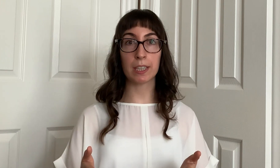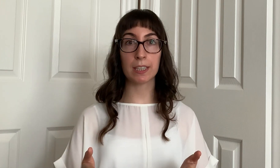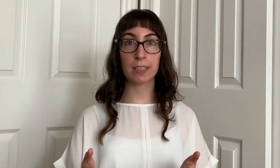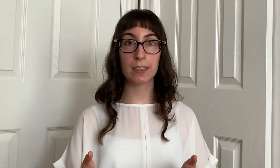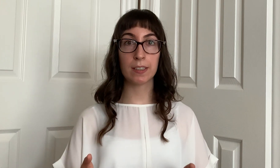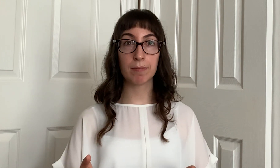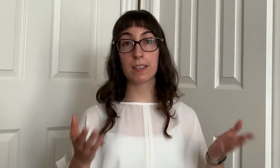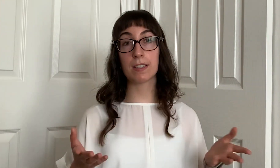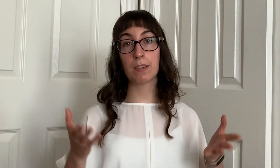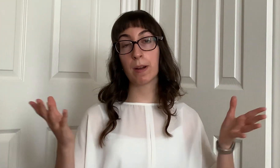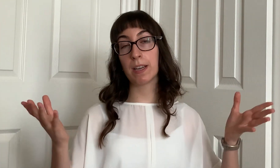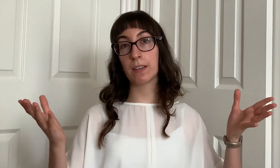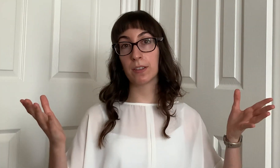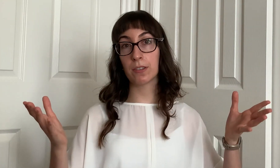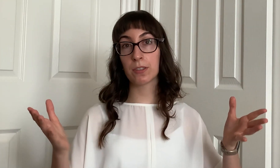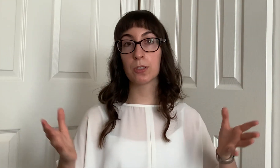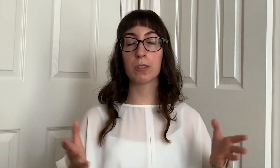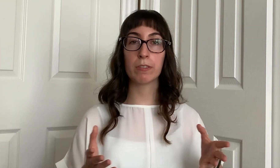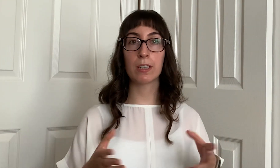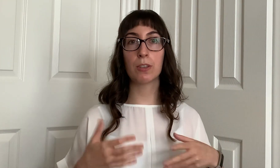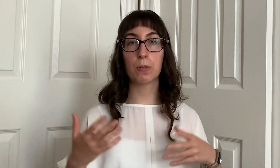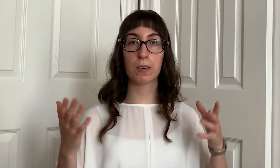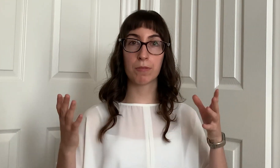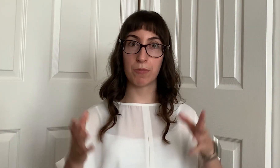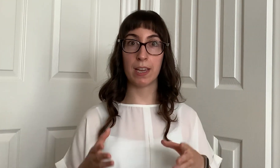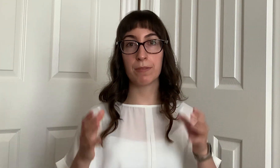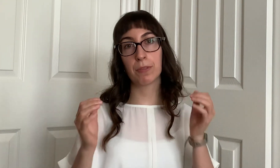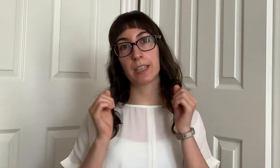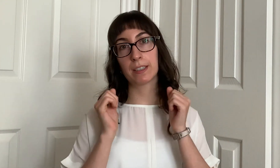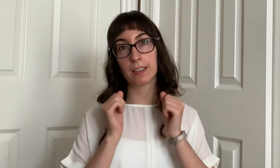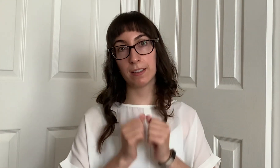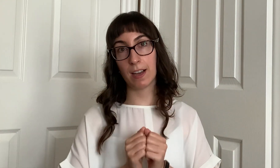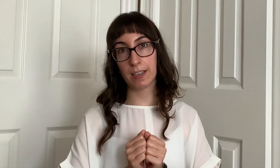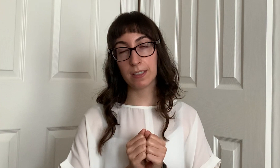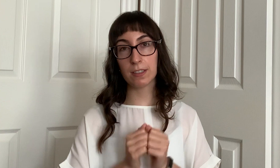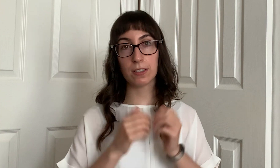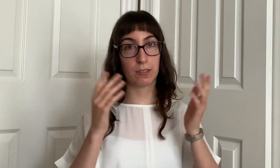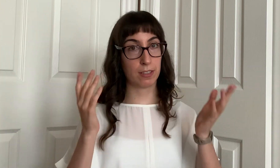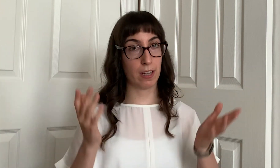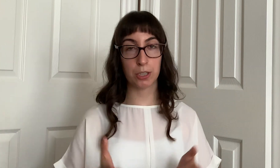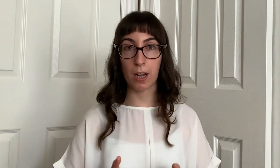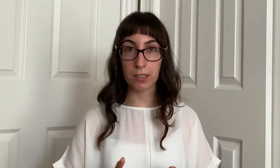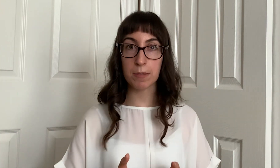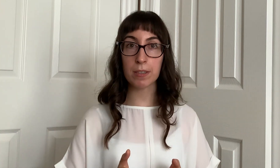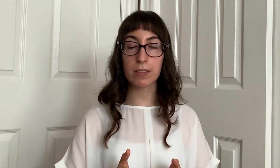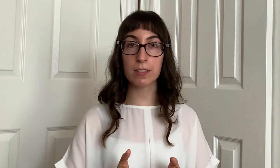network and i say when you're serving your favorite clients slash customers